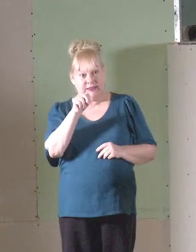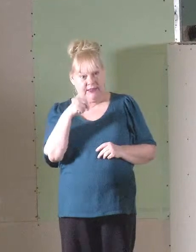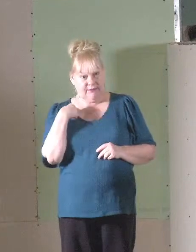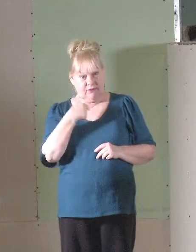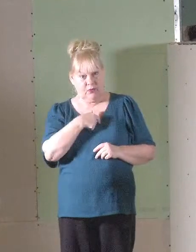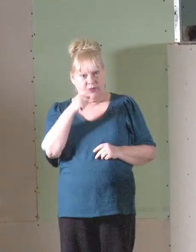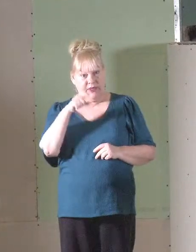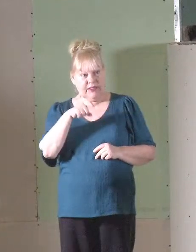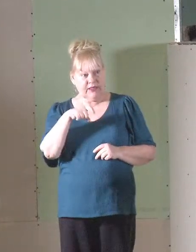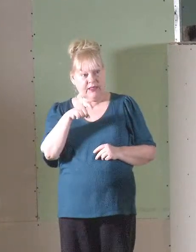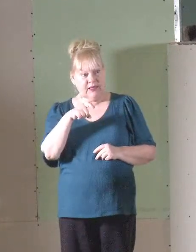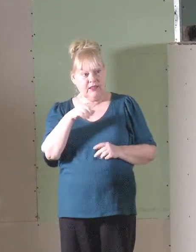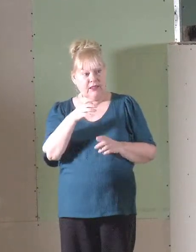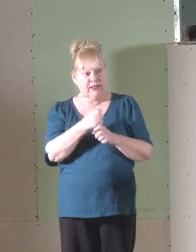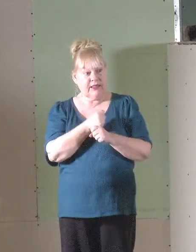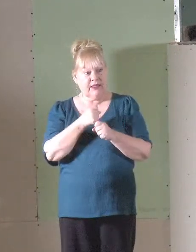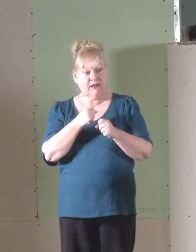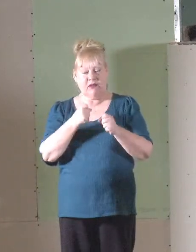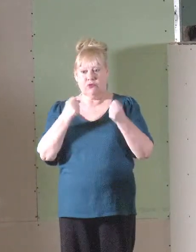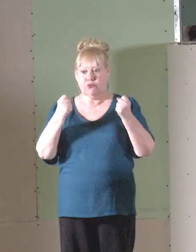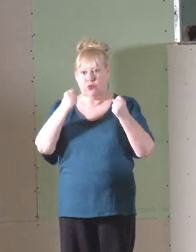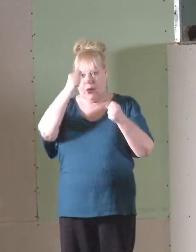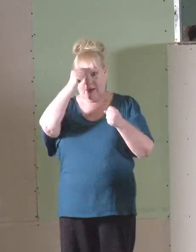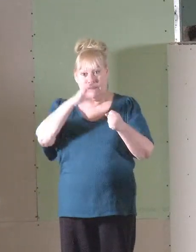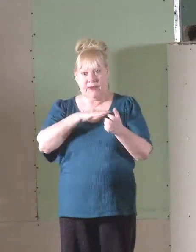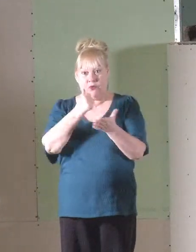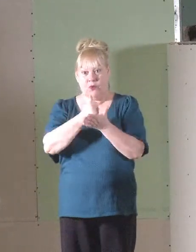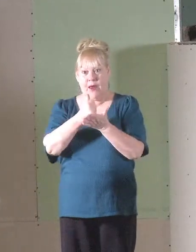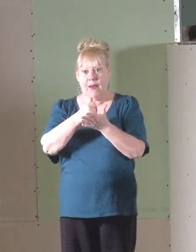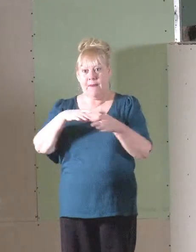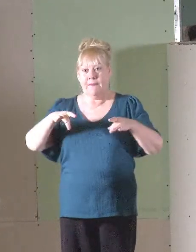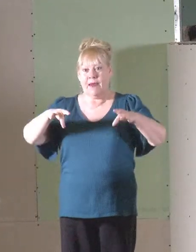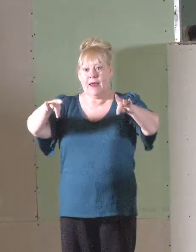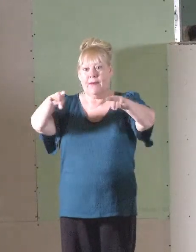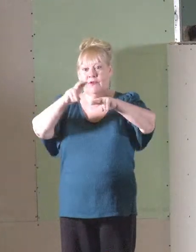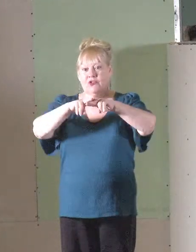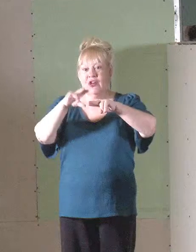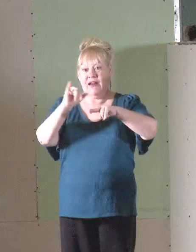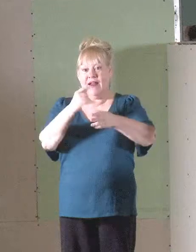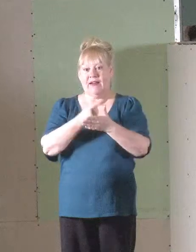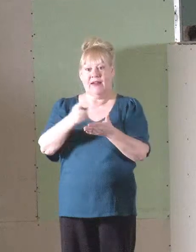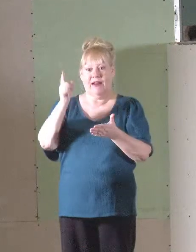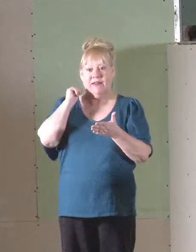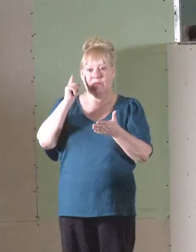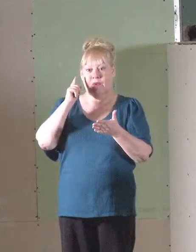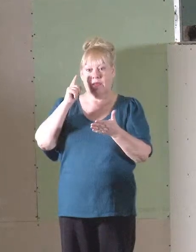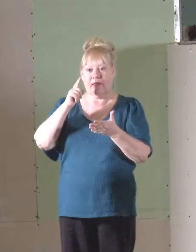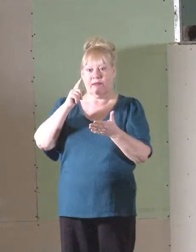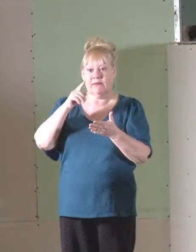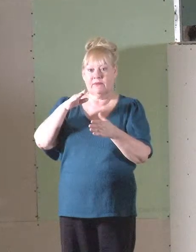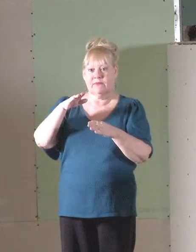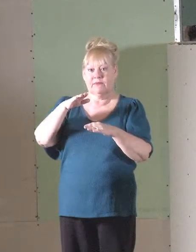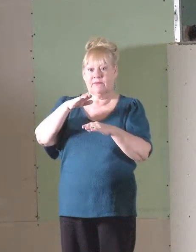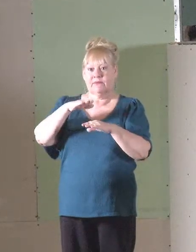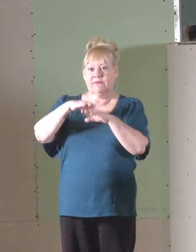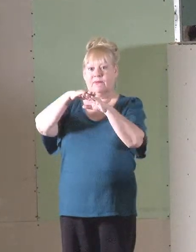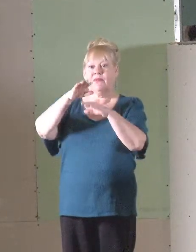to get the able-bodied men to pick up the chairs like we did last week, stack them four or five at a time?